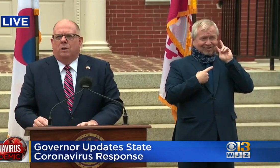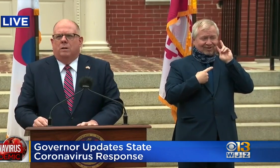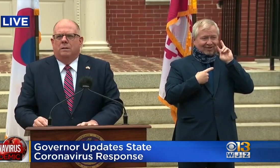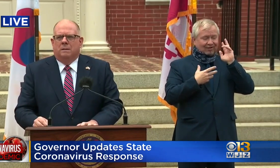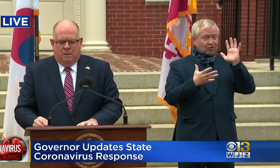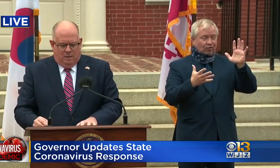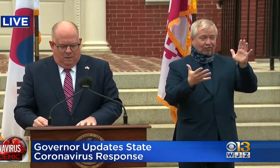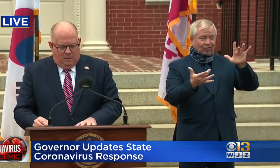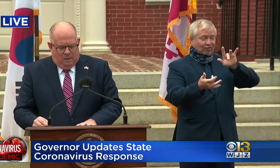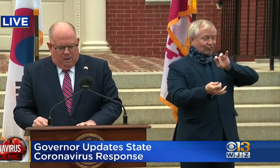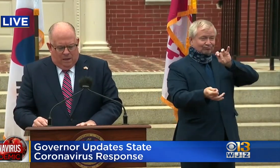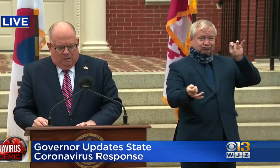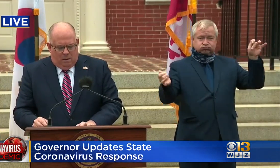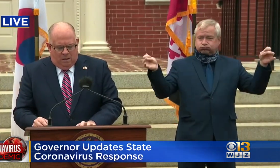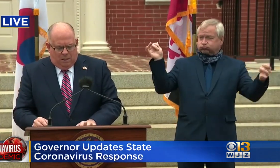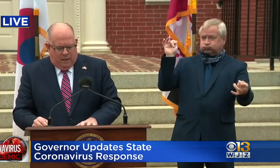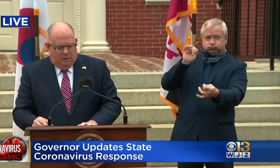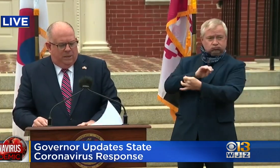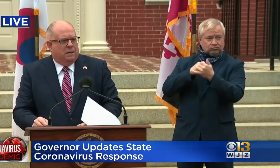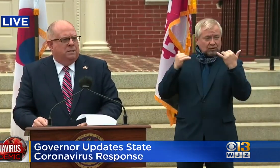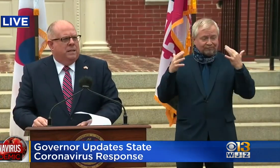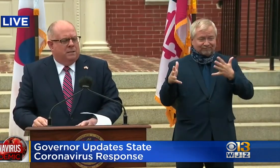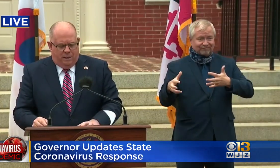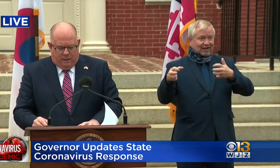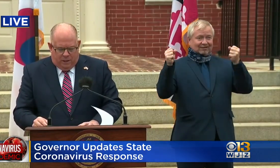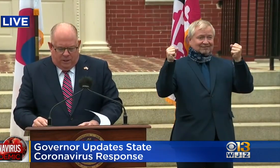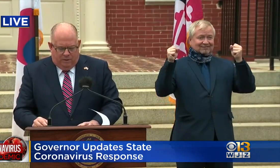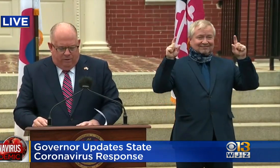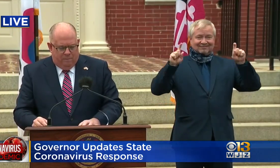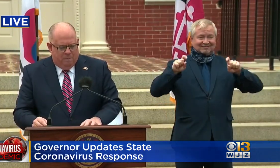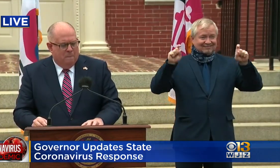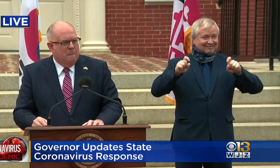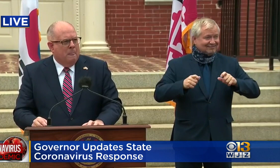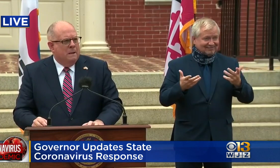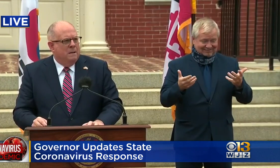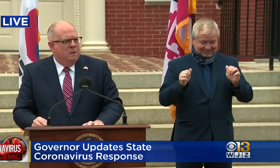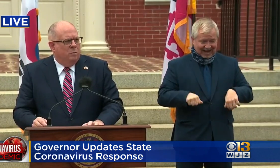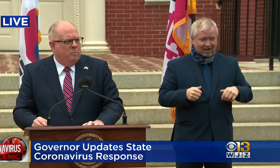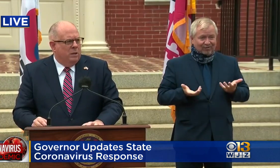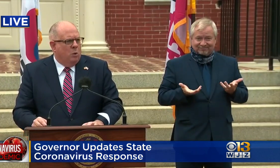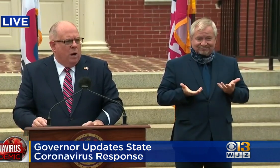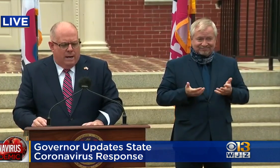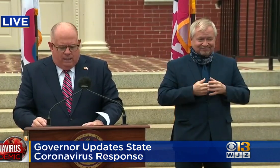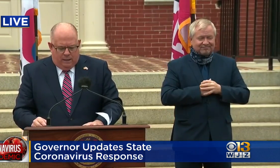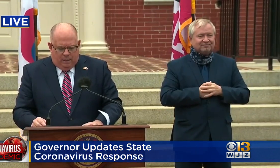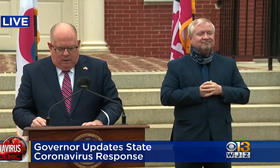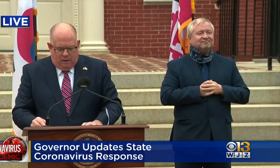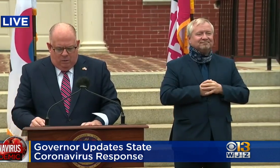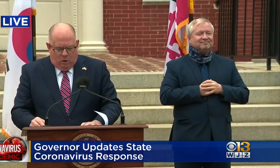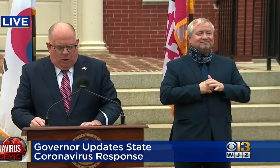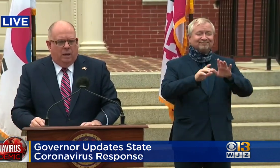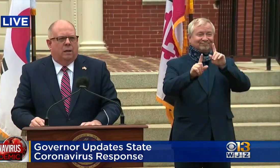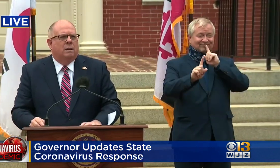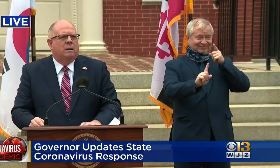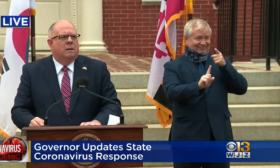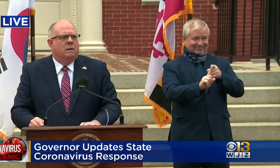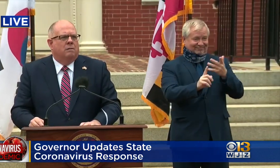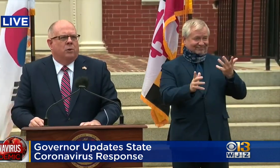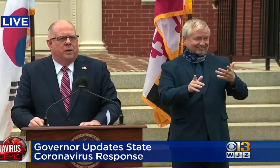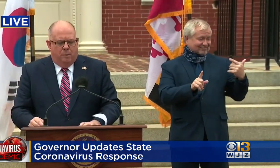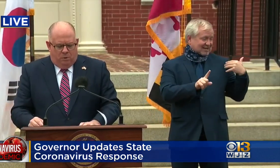forward on our large-scale testing initiative. We've been quietly working